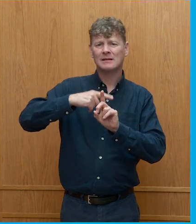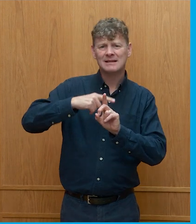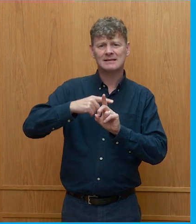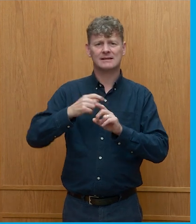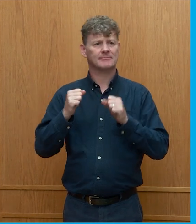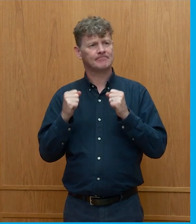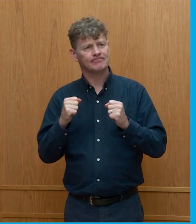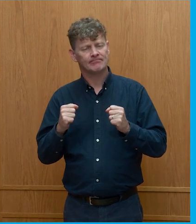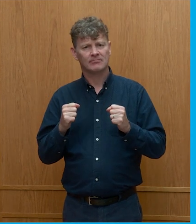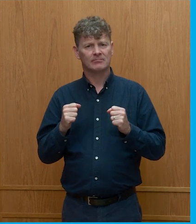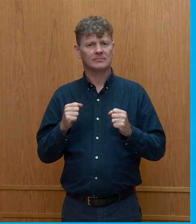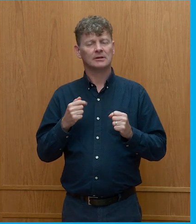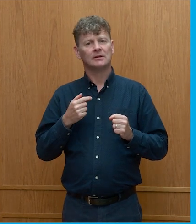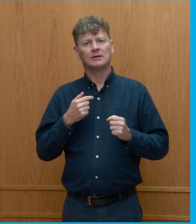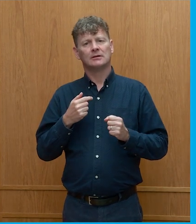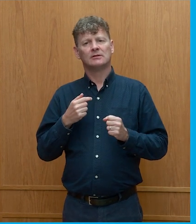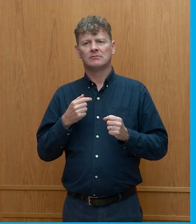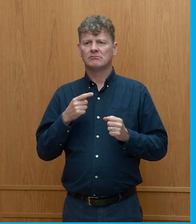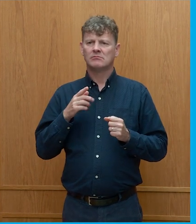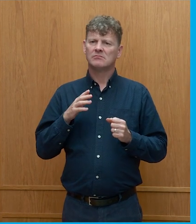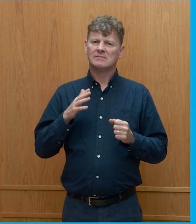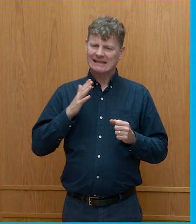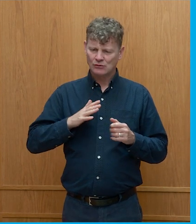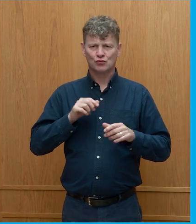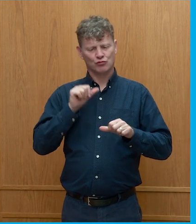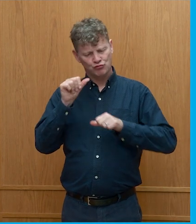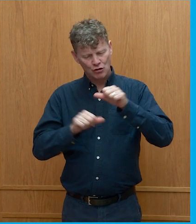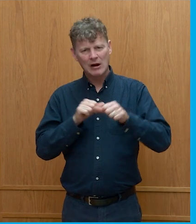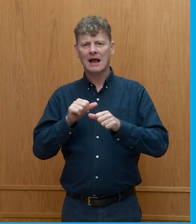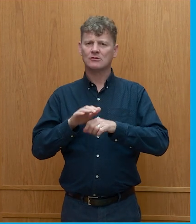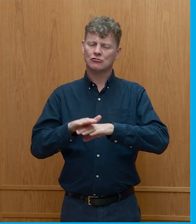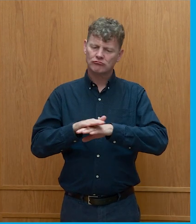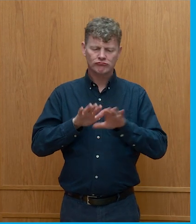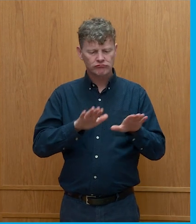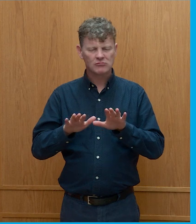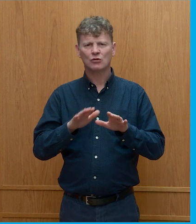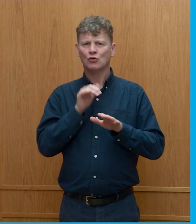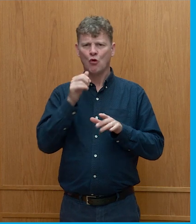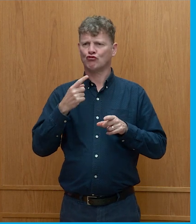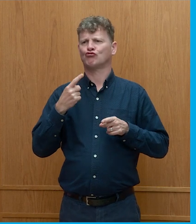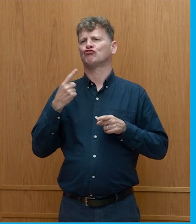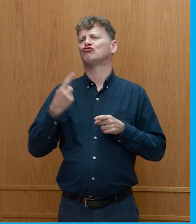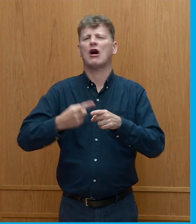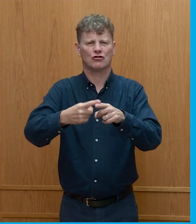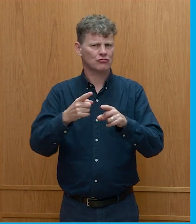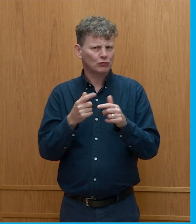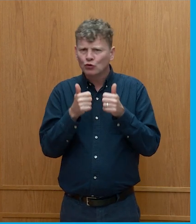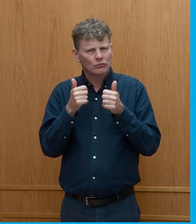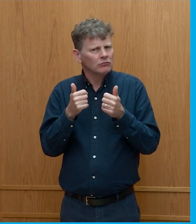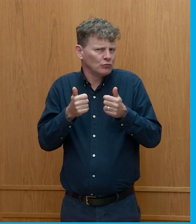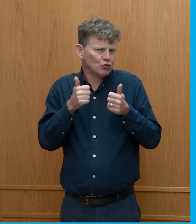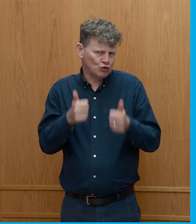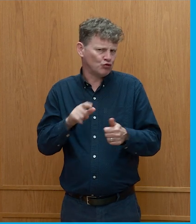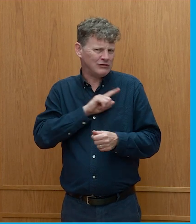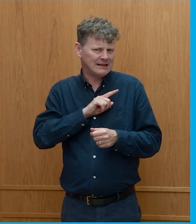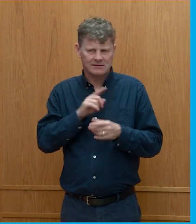taken the view that we need to progress slowly. We can't rush into things for very sound reasons that we need to take